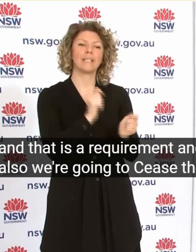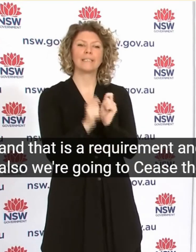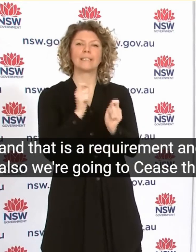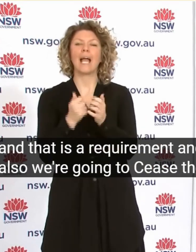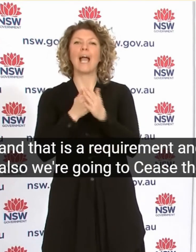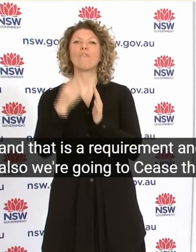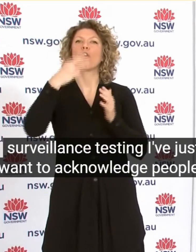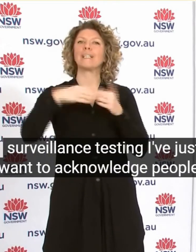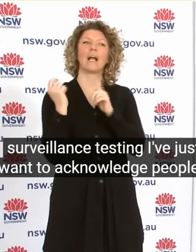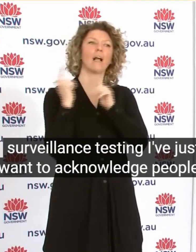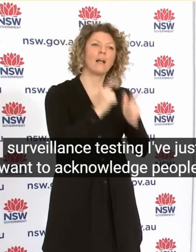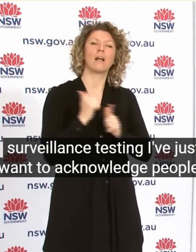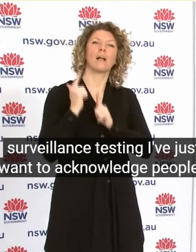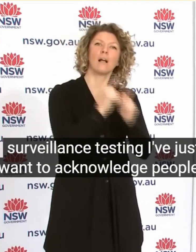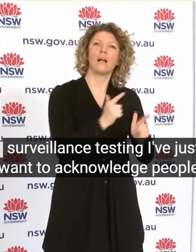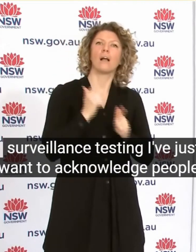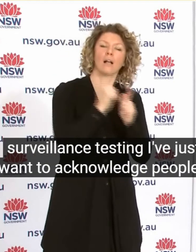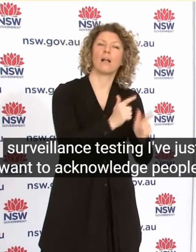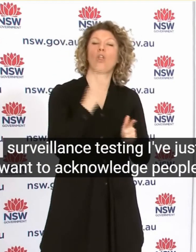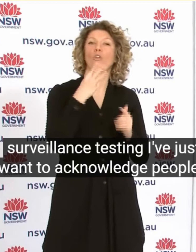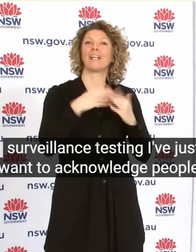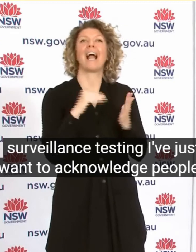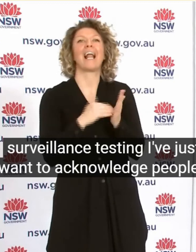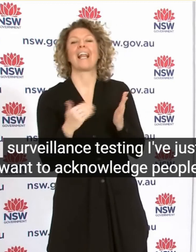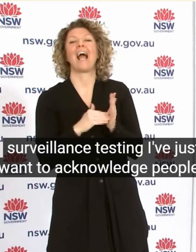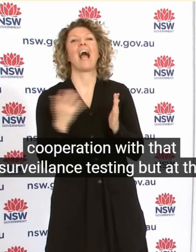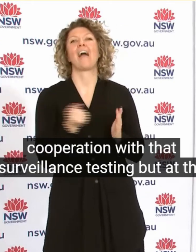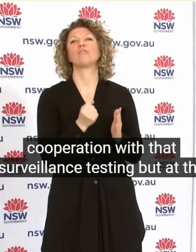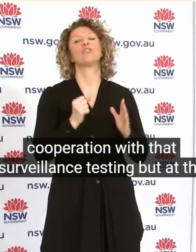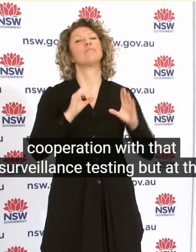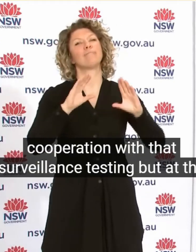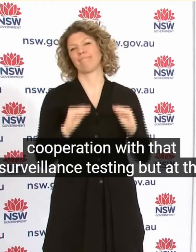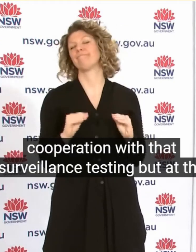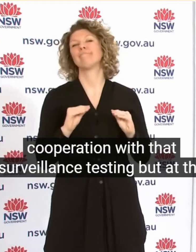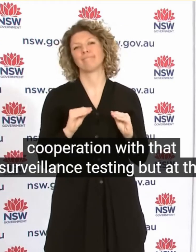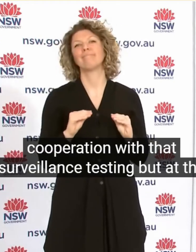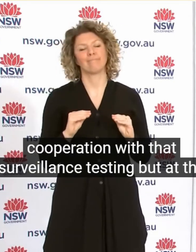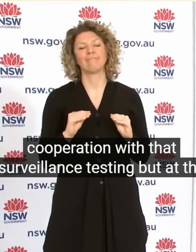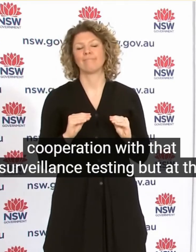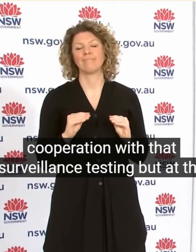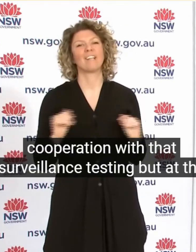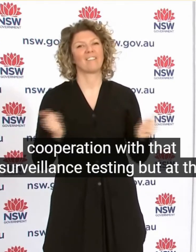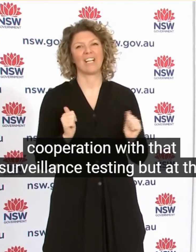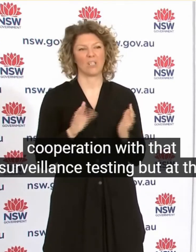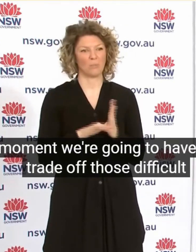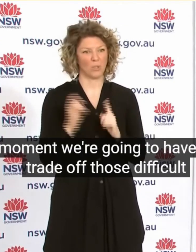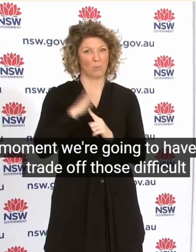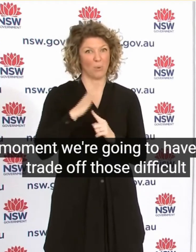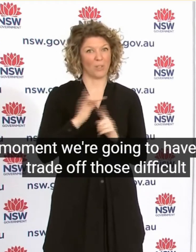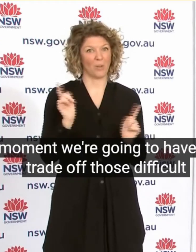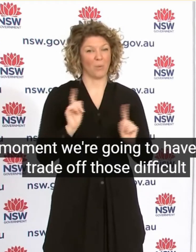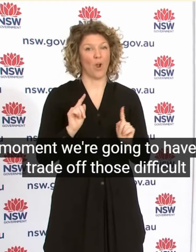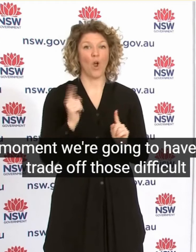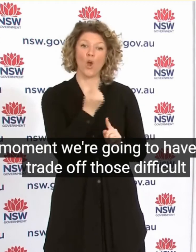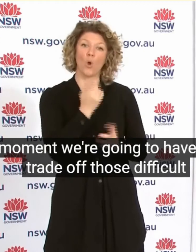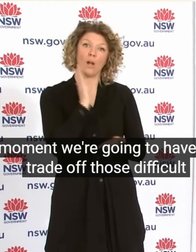I Just Want To Acknowledge People's Cooperation With That Surveillance Testing But At The Moment We're Going To Have To Trade Off Those Difficult Priorities And Prior